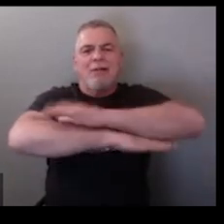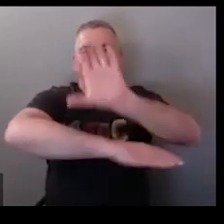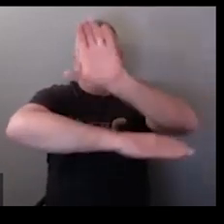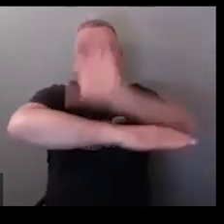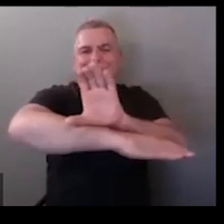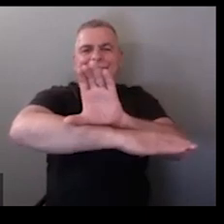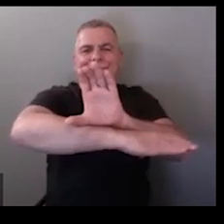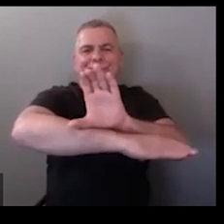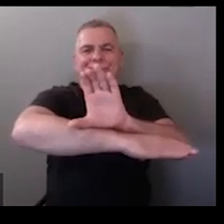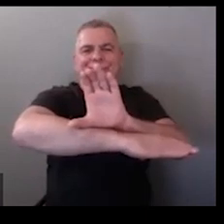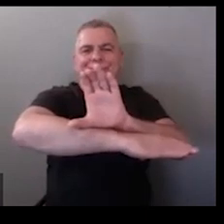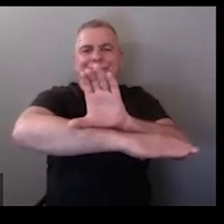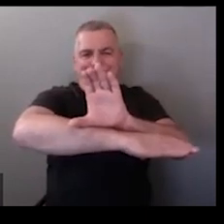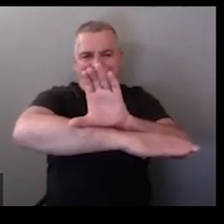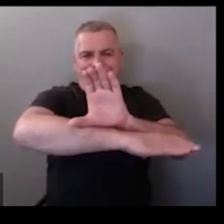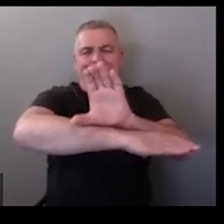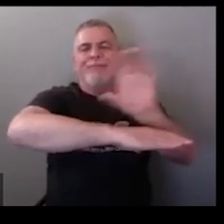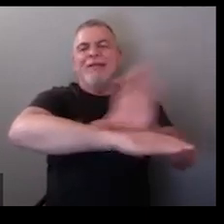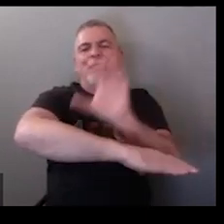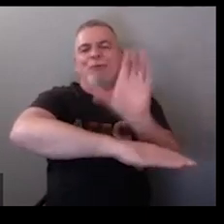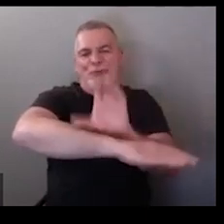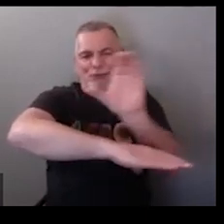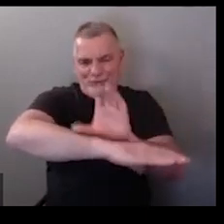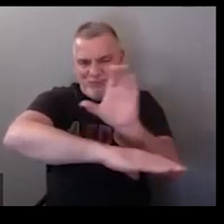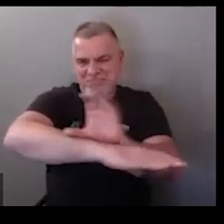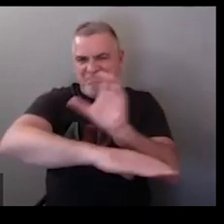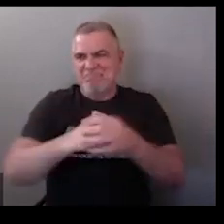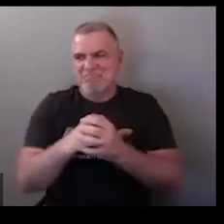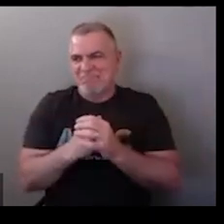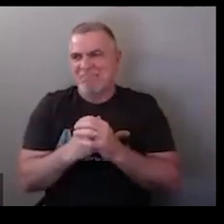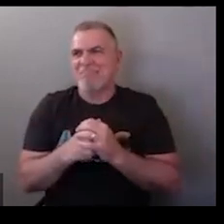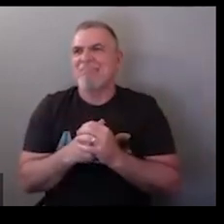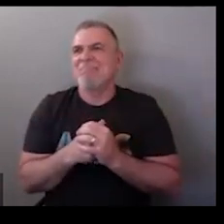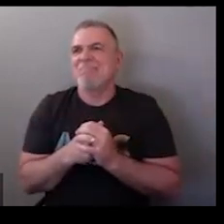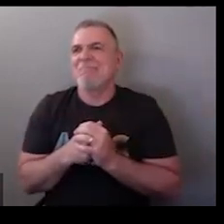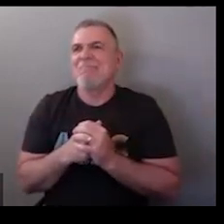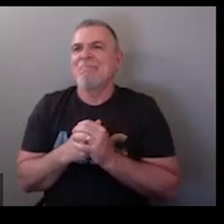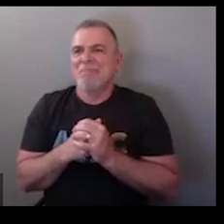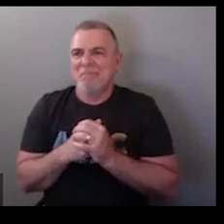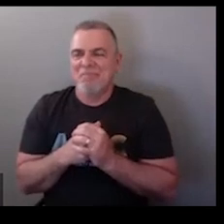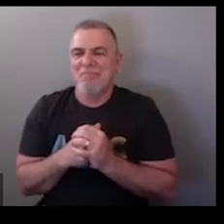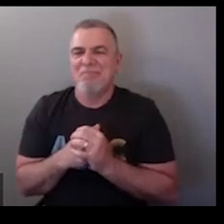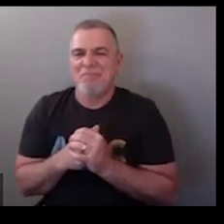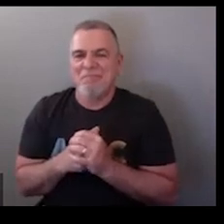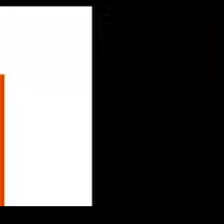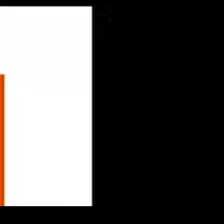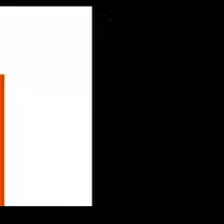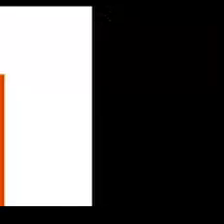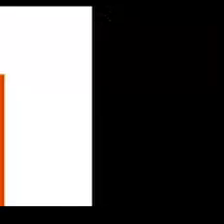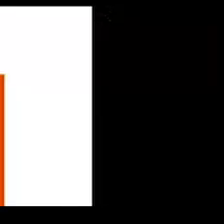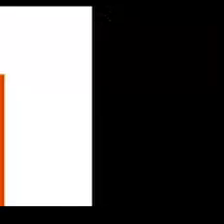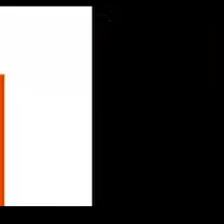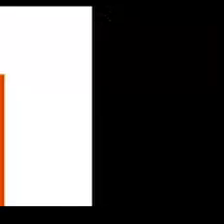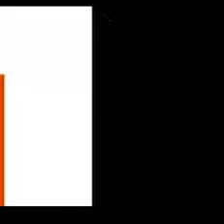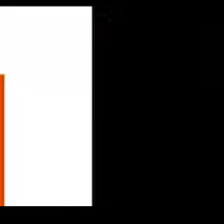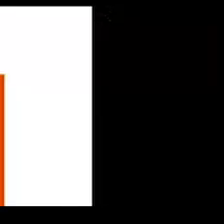and this signifies your table because your computer typically sits on a table so that's why that's there question is the sign